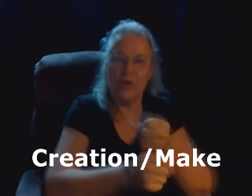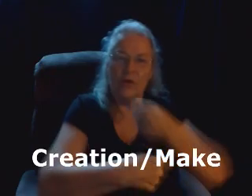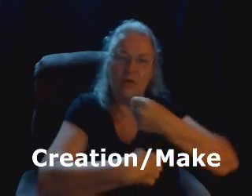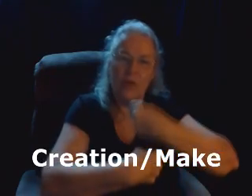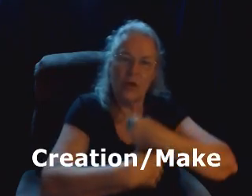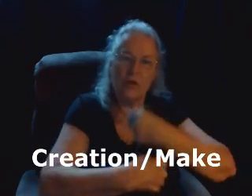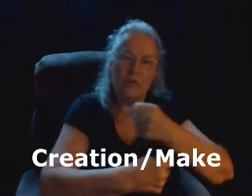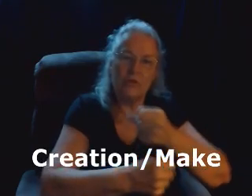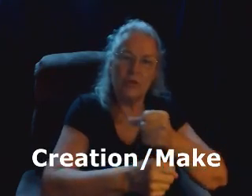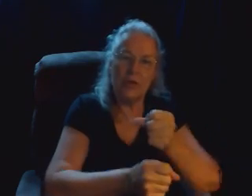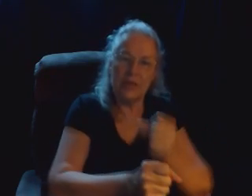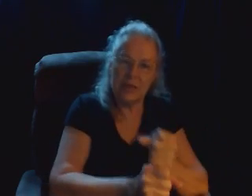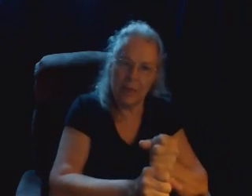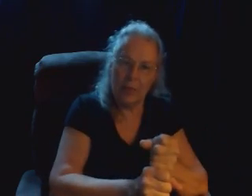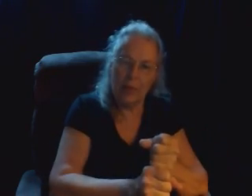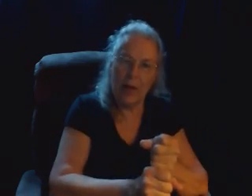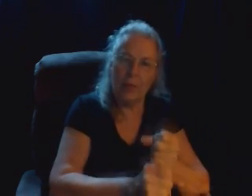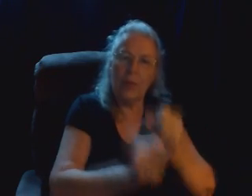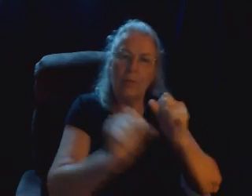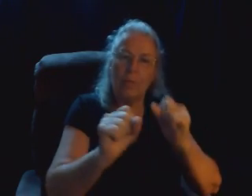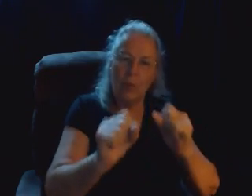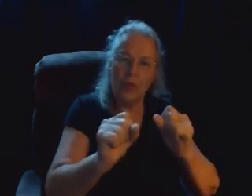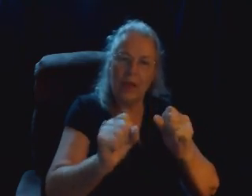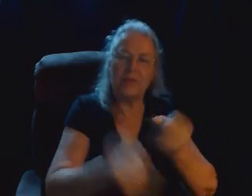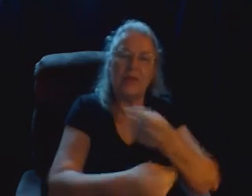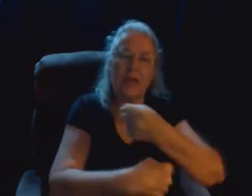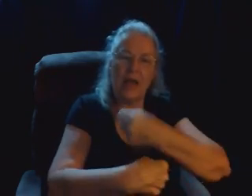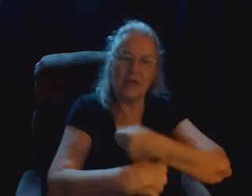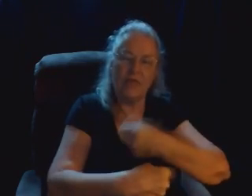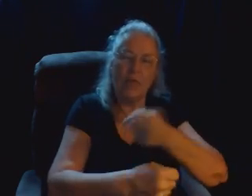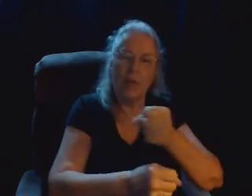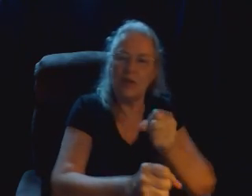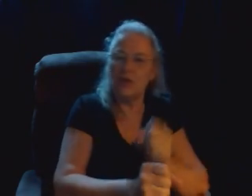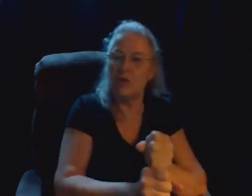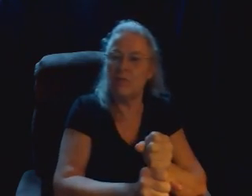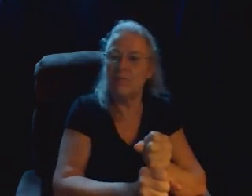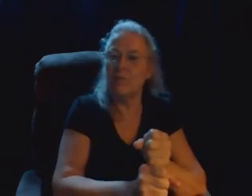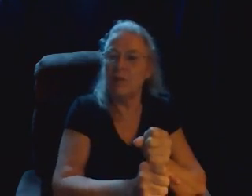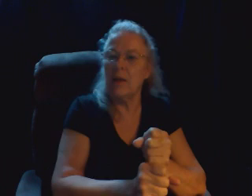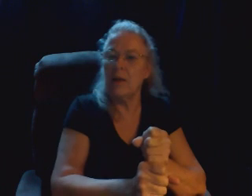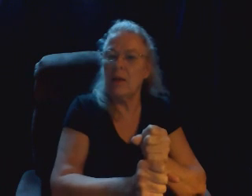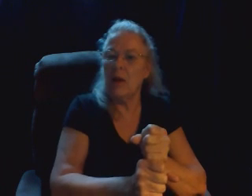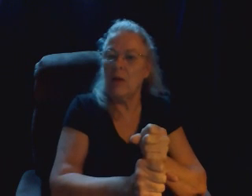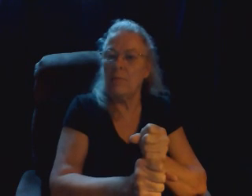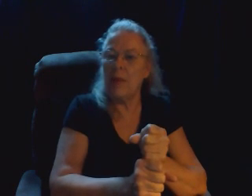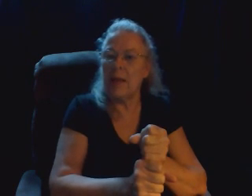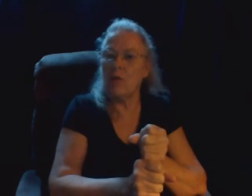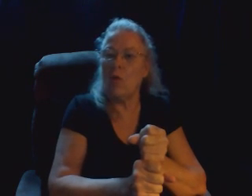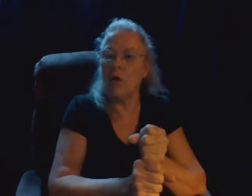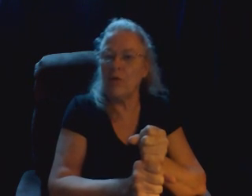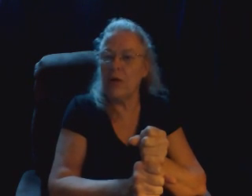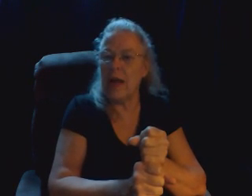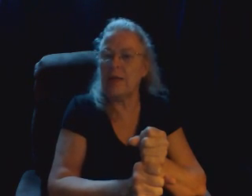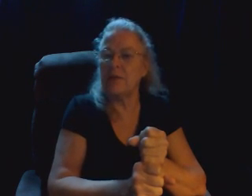earth. So it's a double bump, both hands in the S formation, make or create.